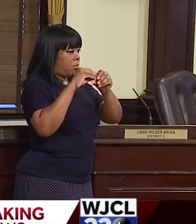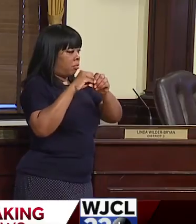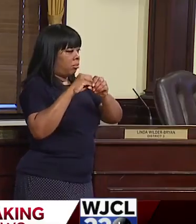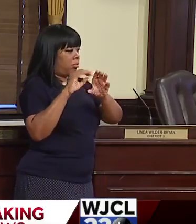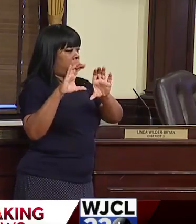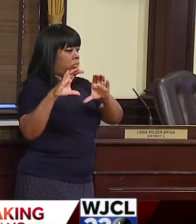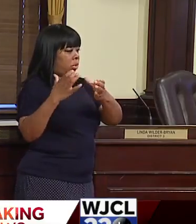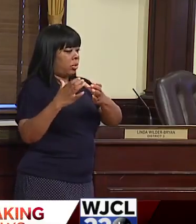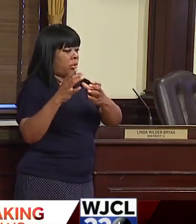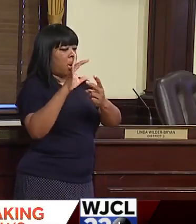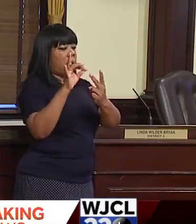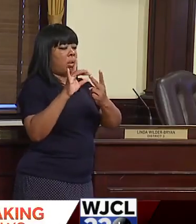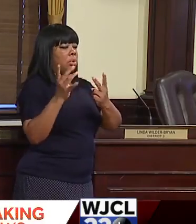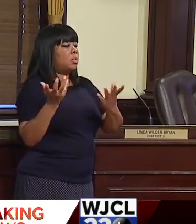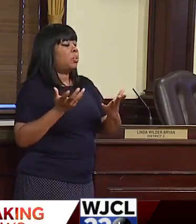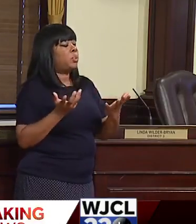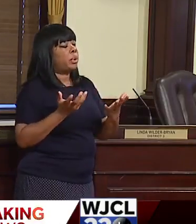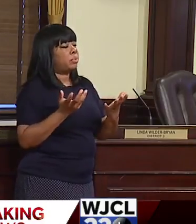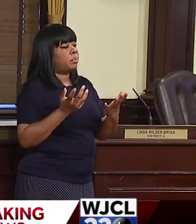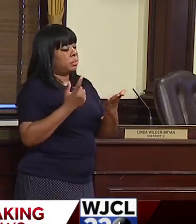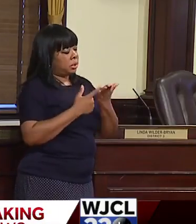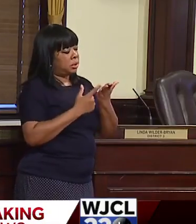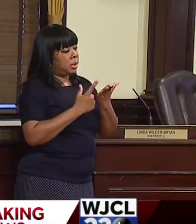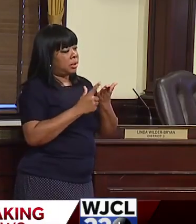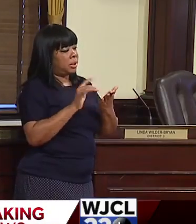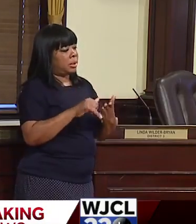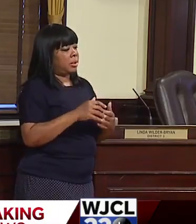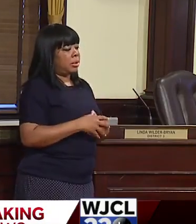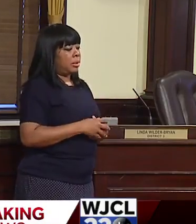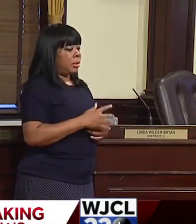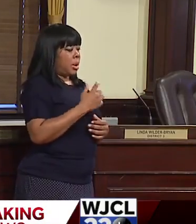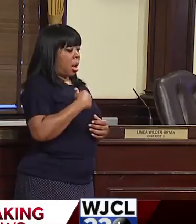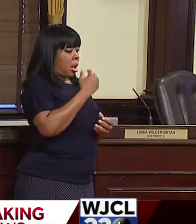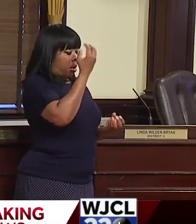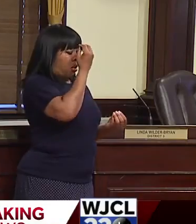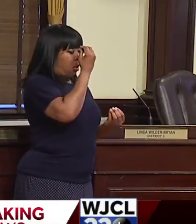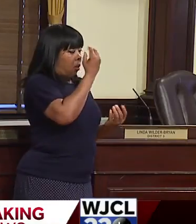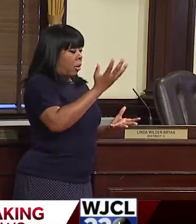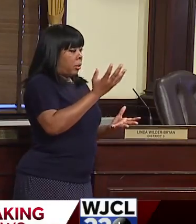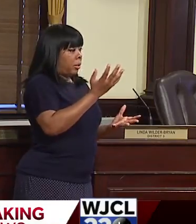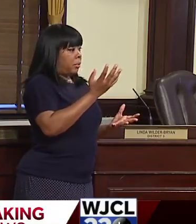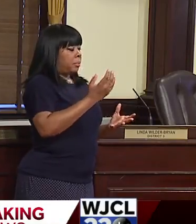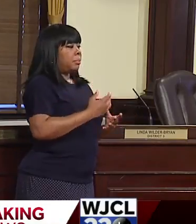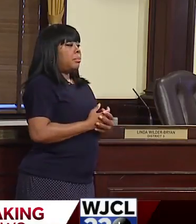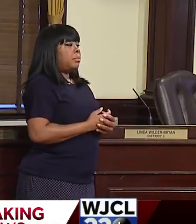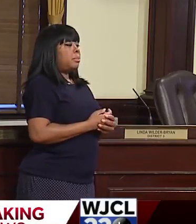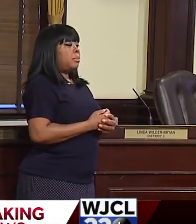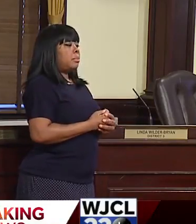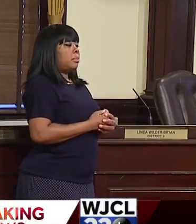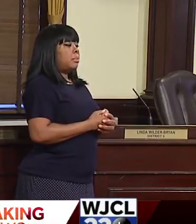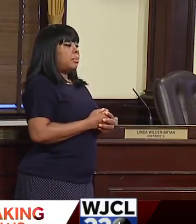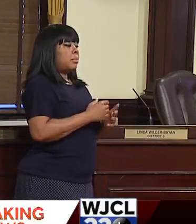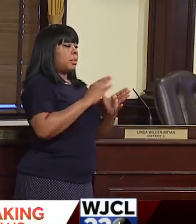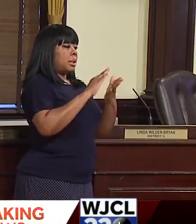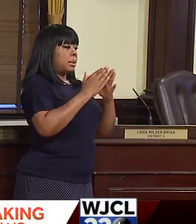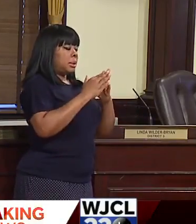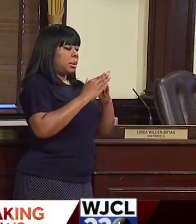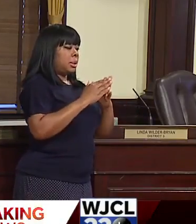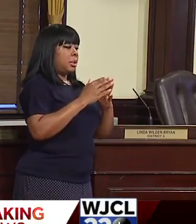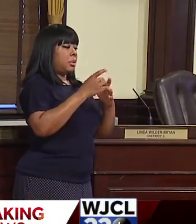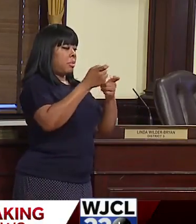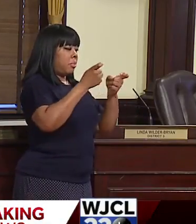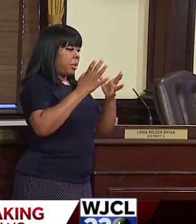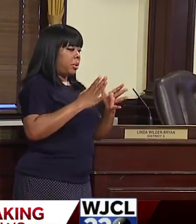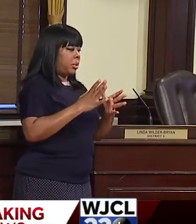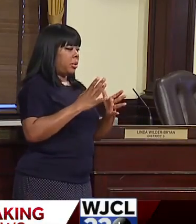what our options are. Um, and I will tell you that for us, um, the city manager is charged with